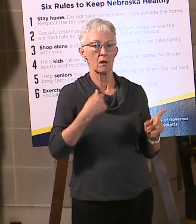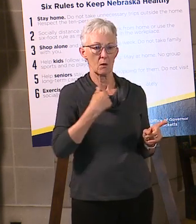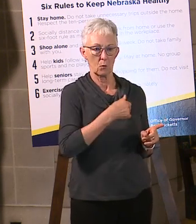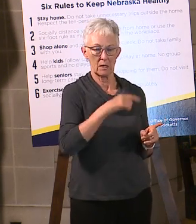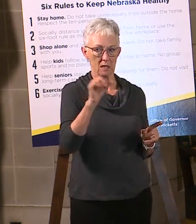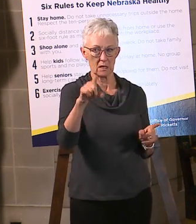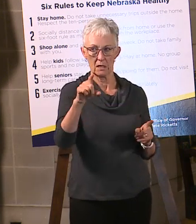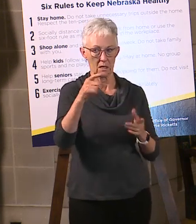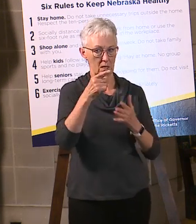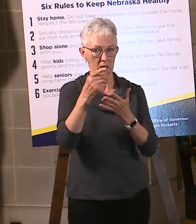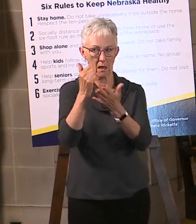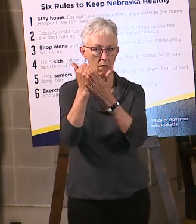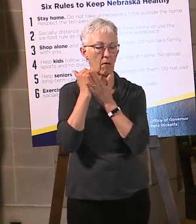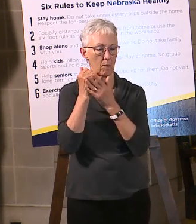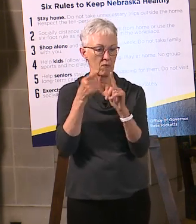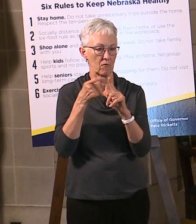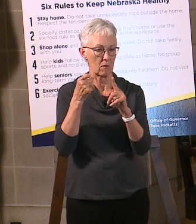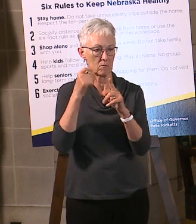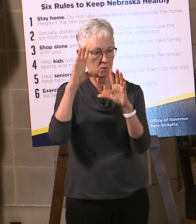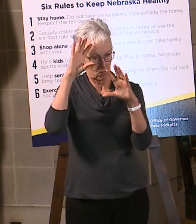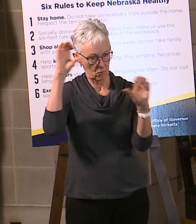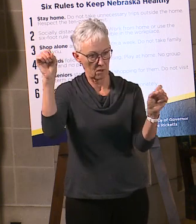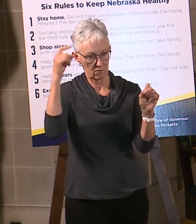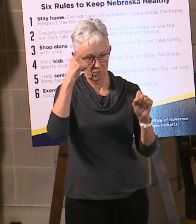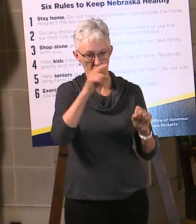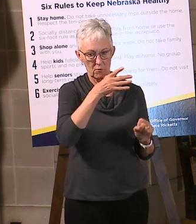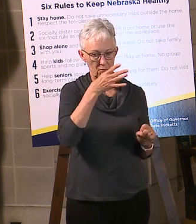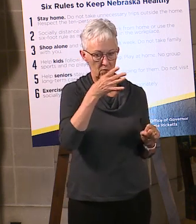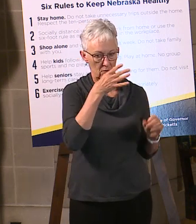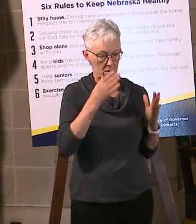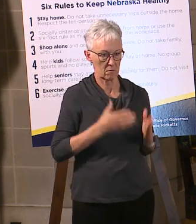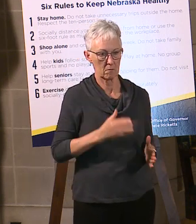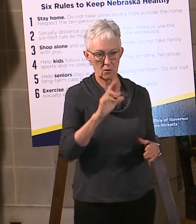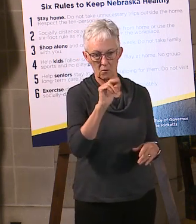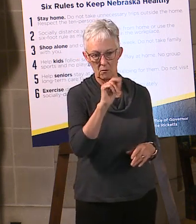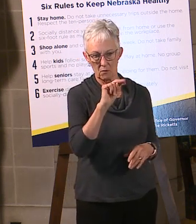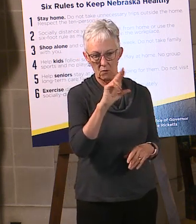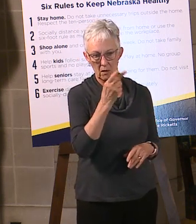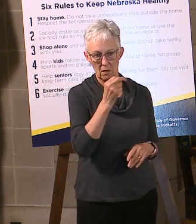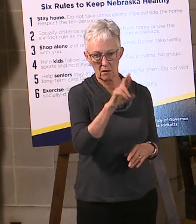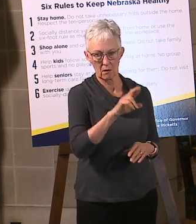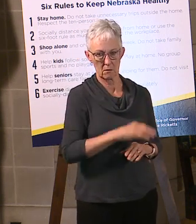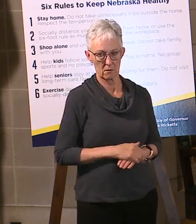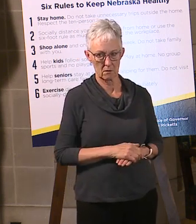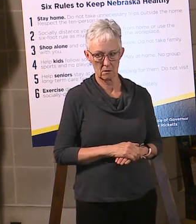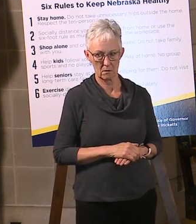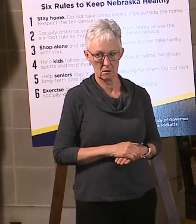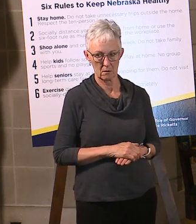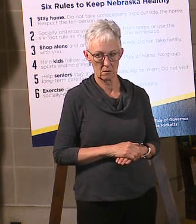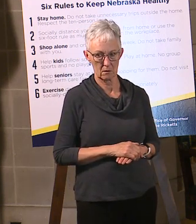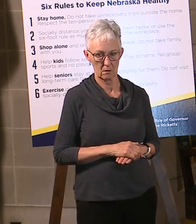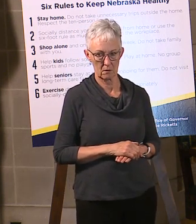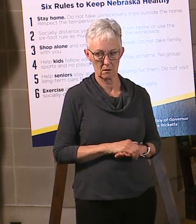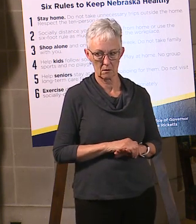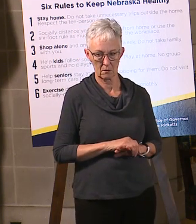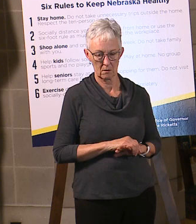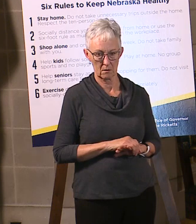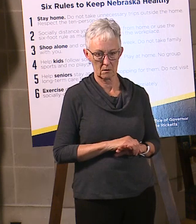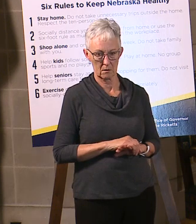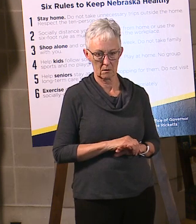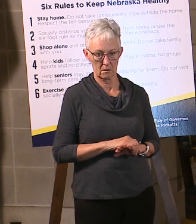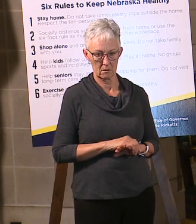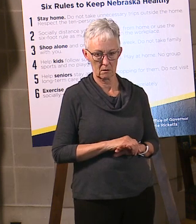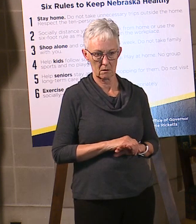President can do for our farmers and ranchers. President Trump mentioned ending trade deals that import cattle. Given the value per